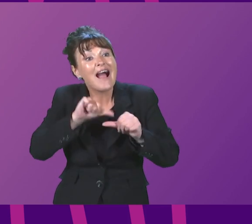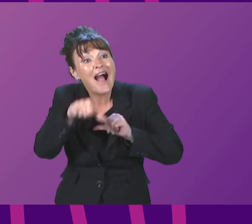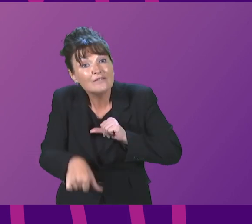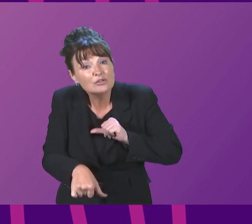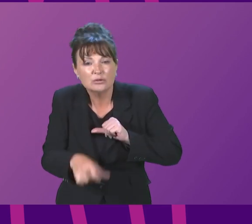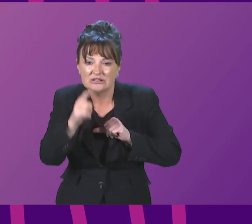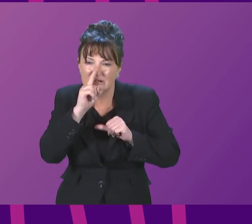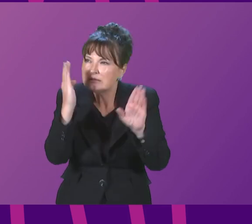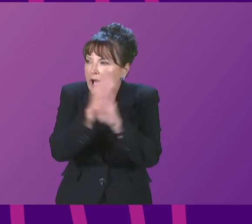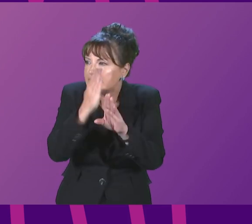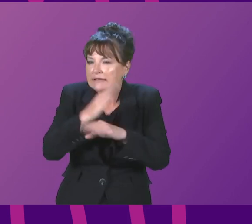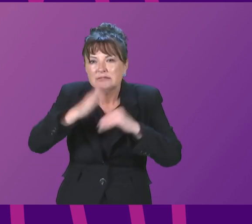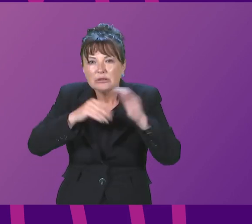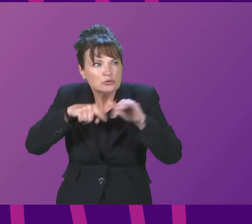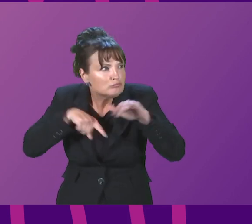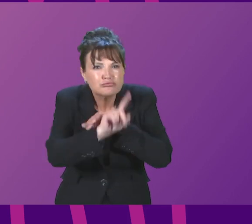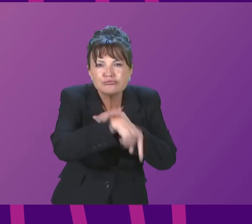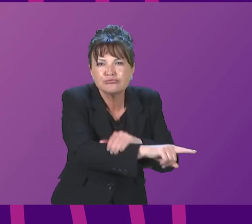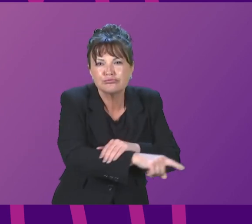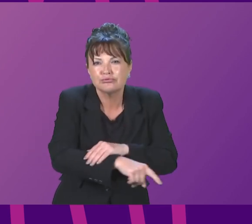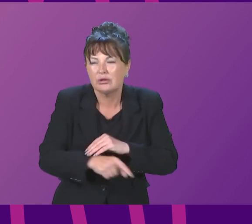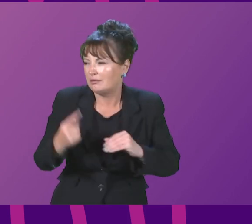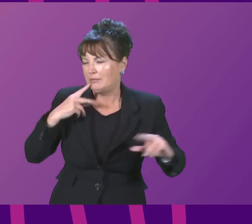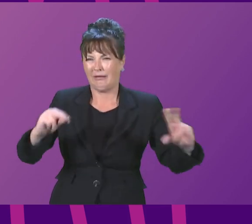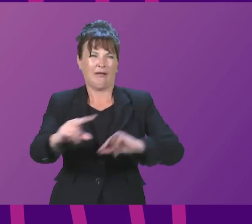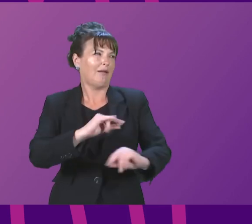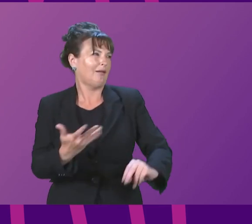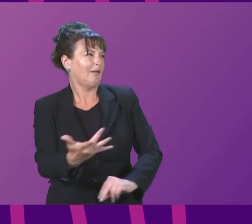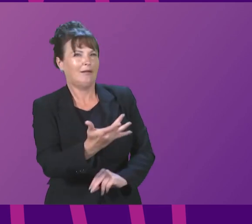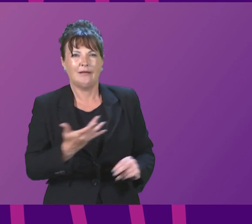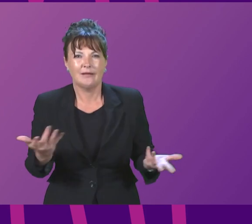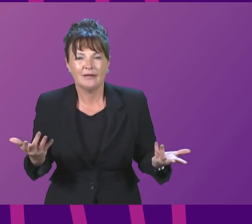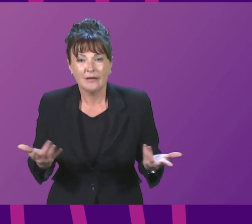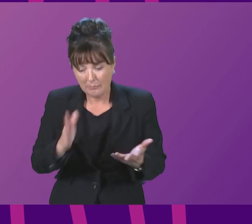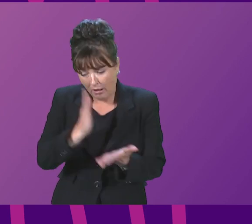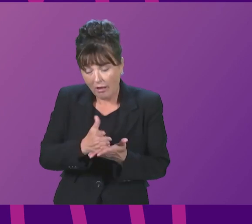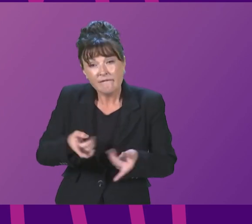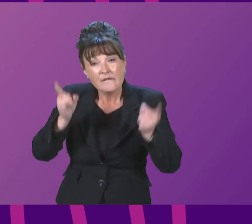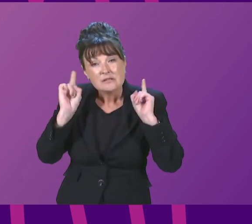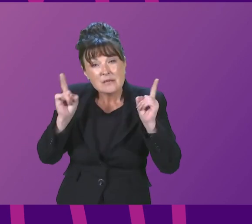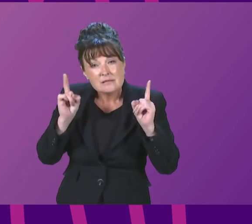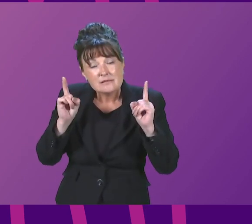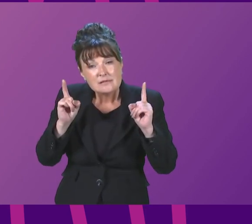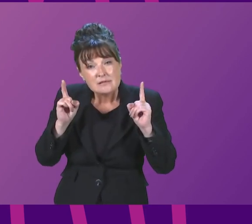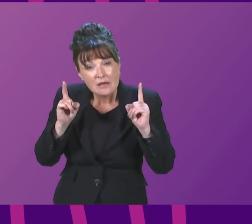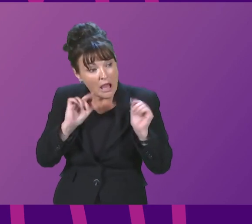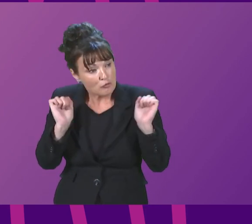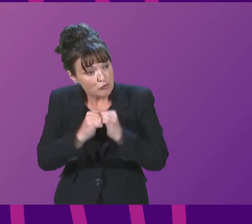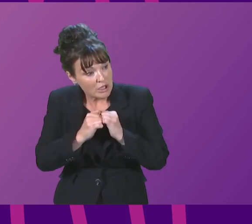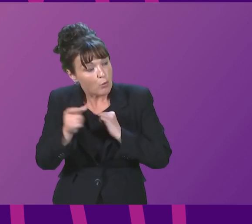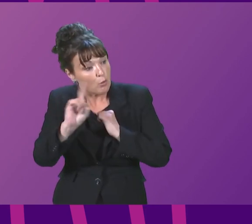Parliament officials. So does the First Minister agree with all of the evidence that Derek Mackay gave today?